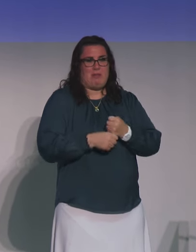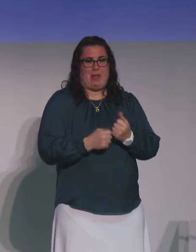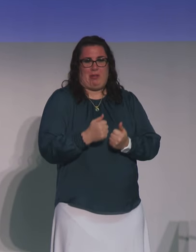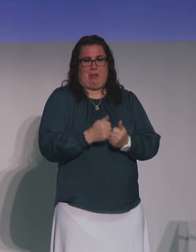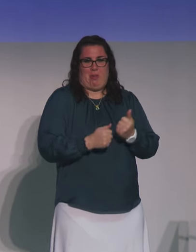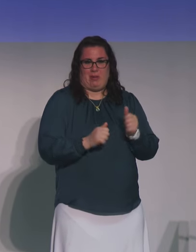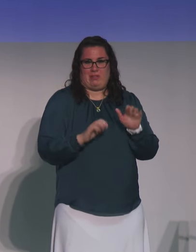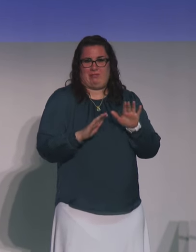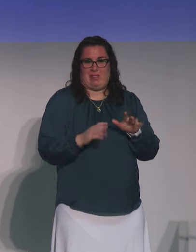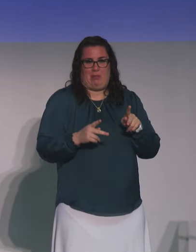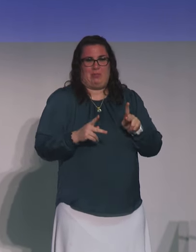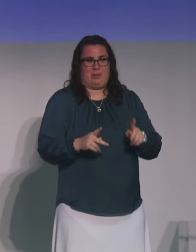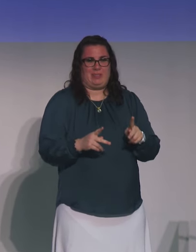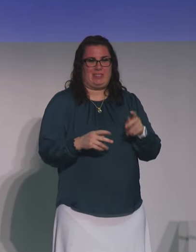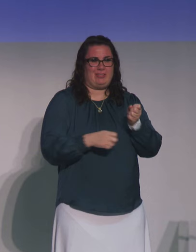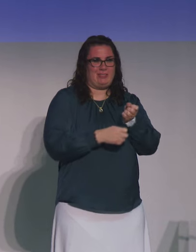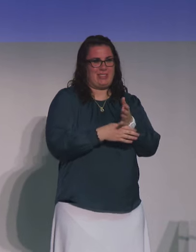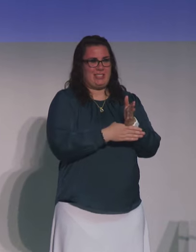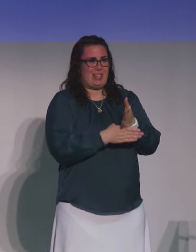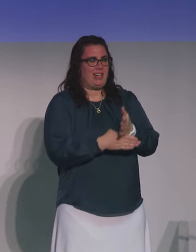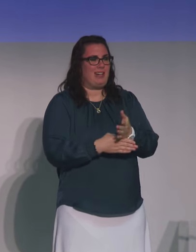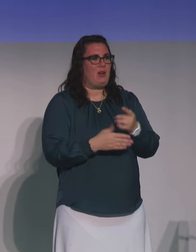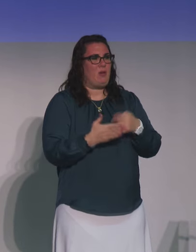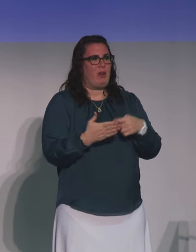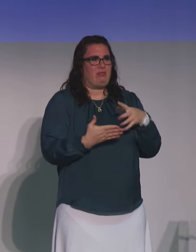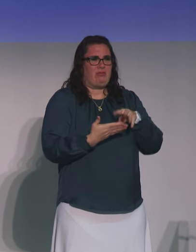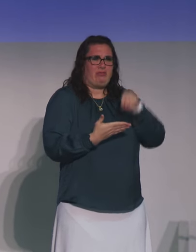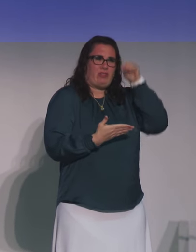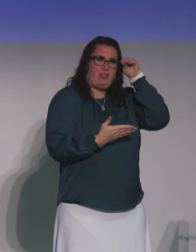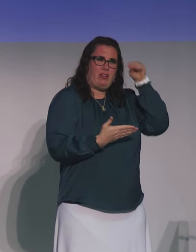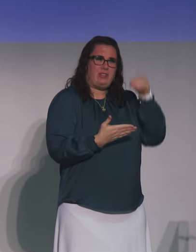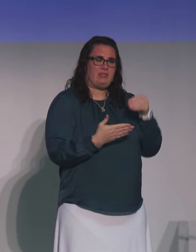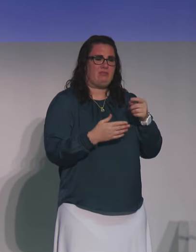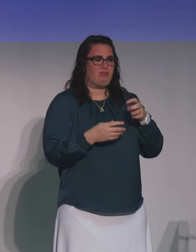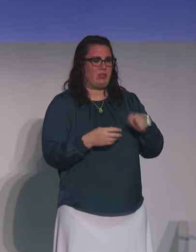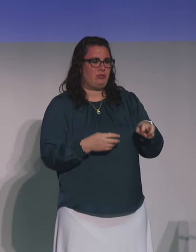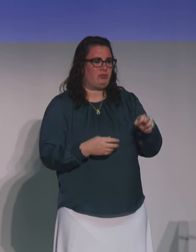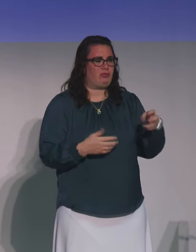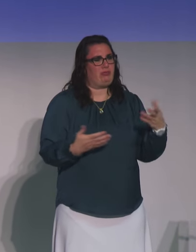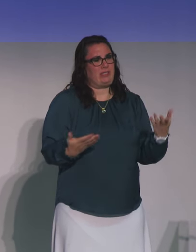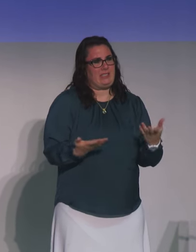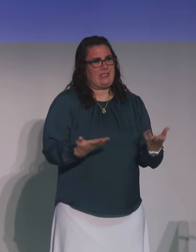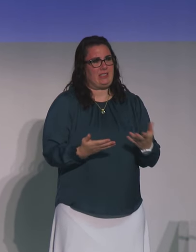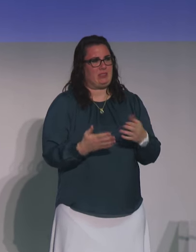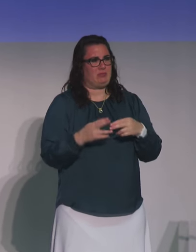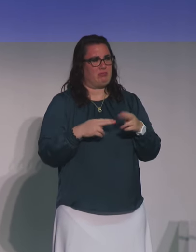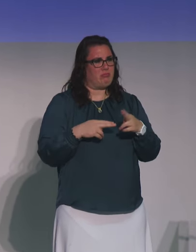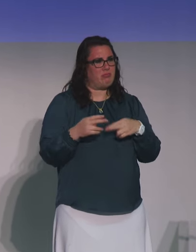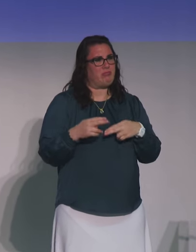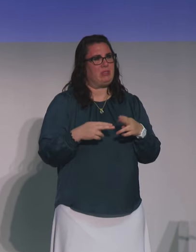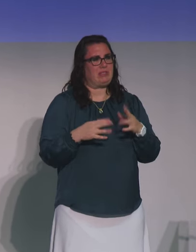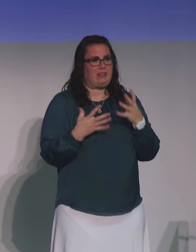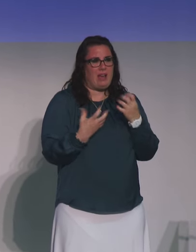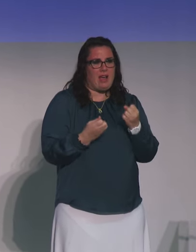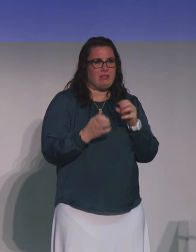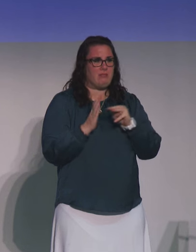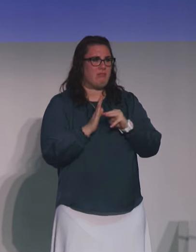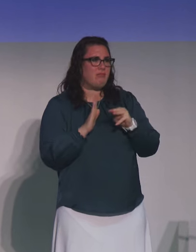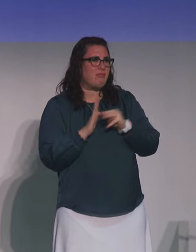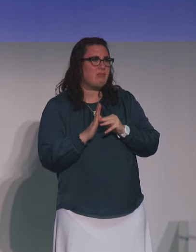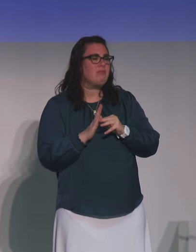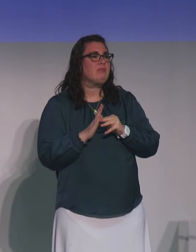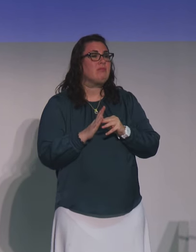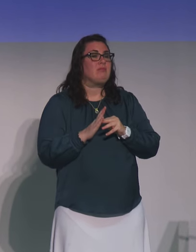this really incredible opportunity and share a little bit about what I've learned in my journey so far in building a health model that